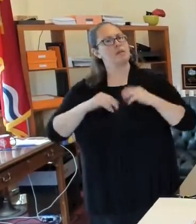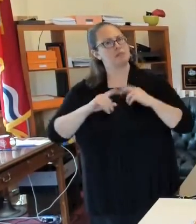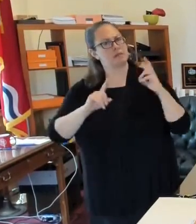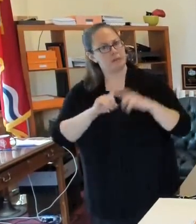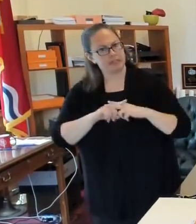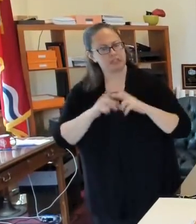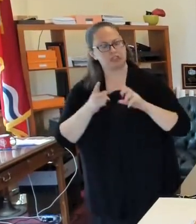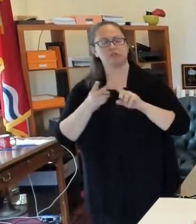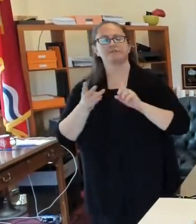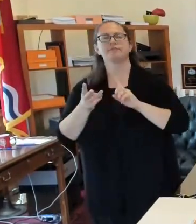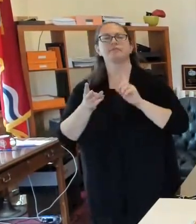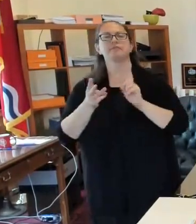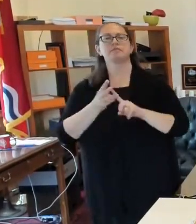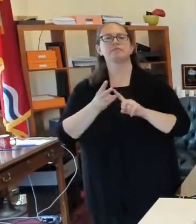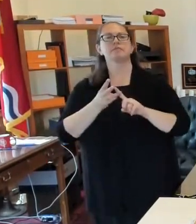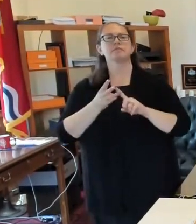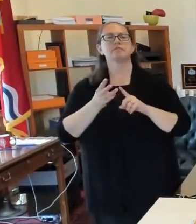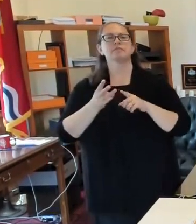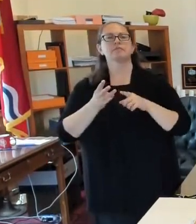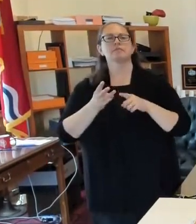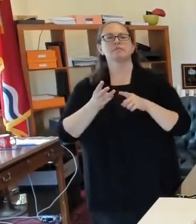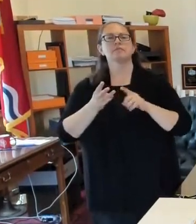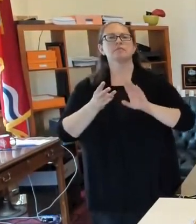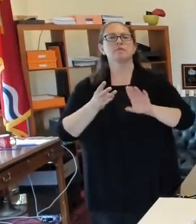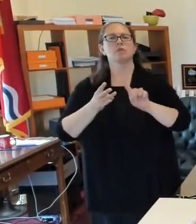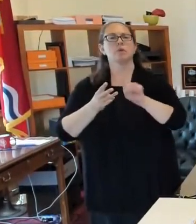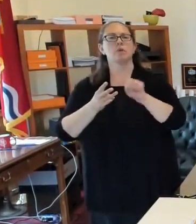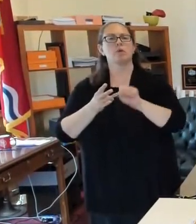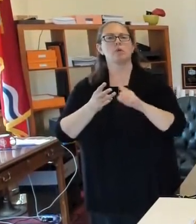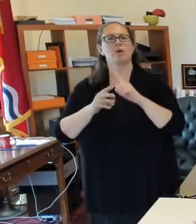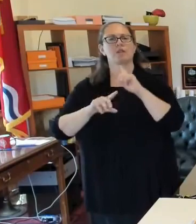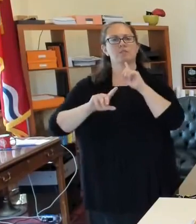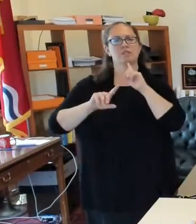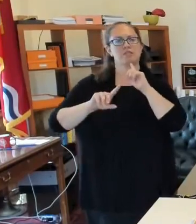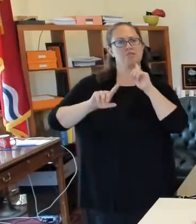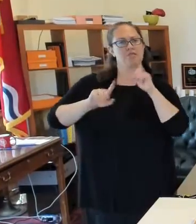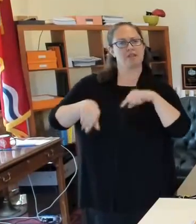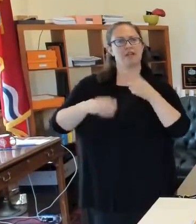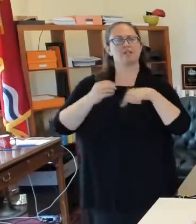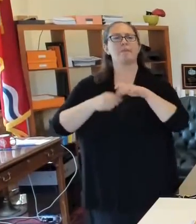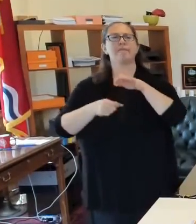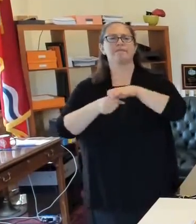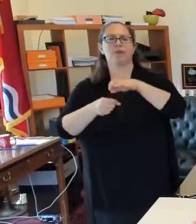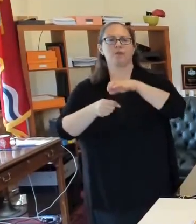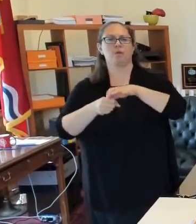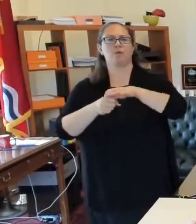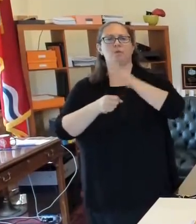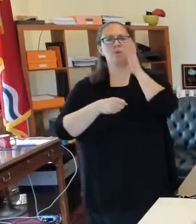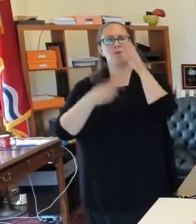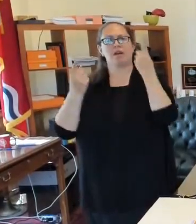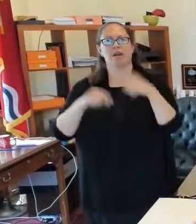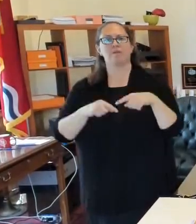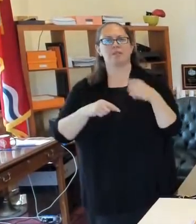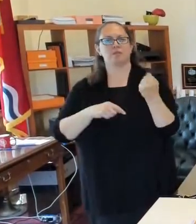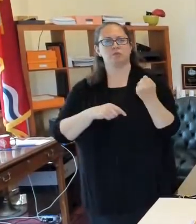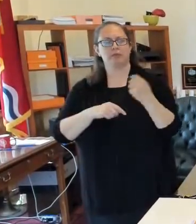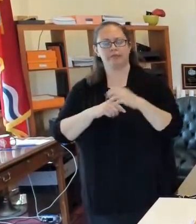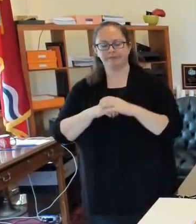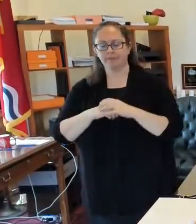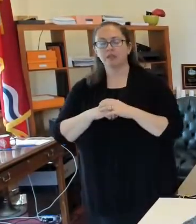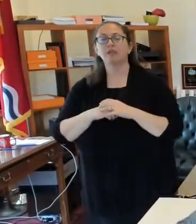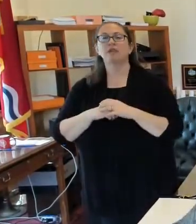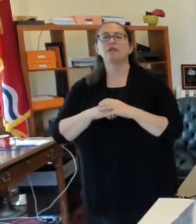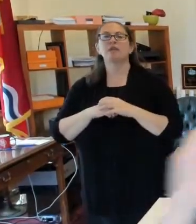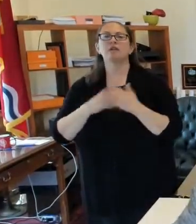then thirdly, we're going to hopefully we're to try to answer some of your questions about voting on Tuesday. So let me begin with the Cure